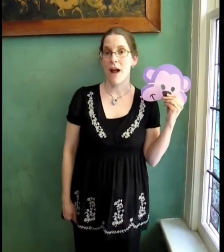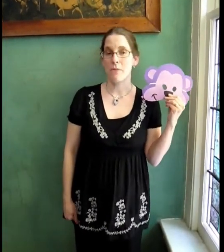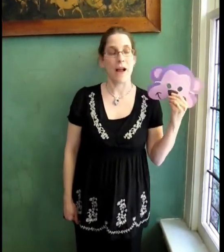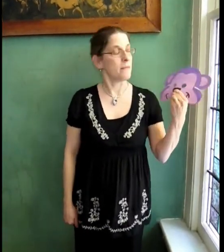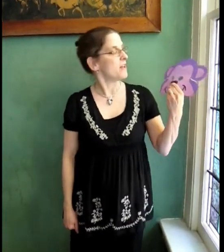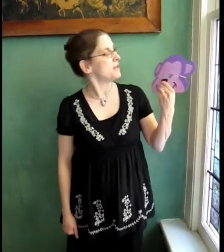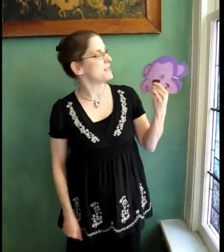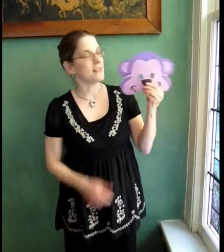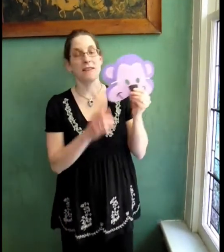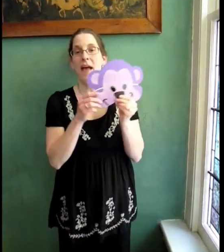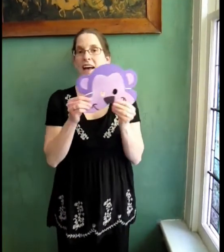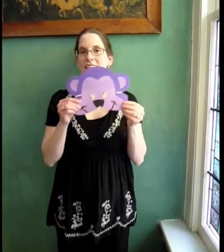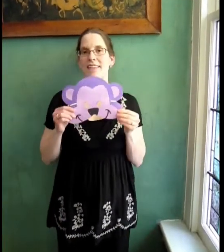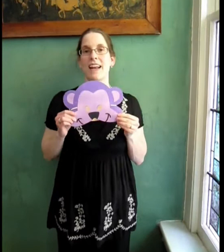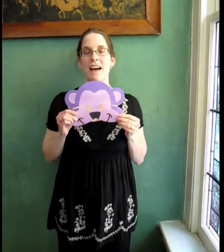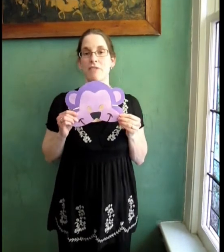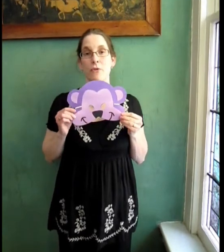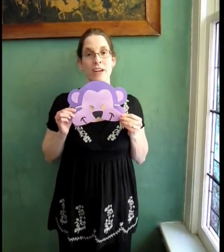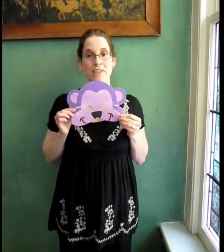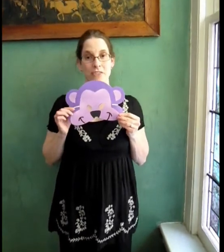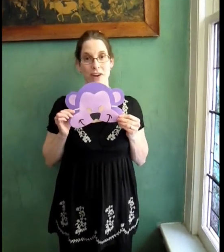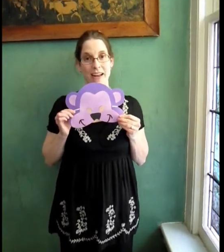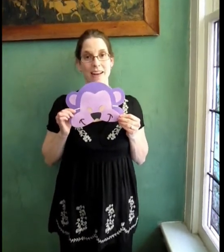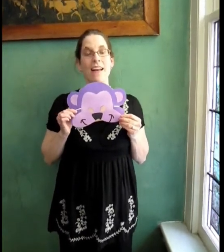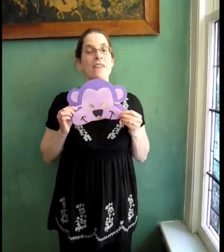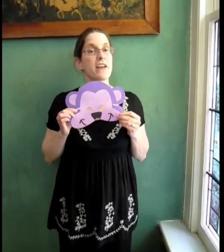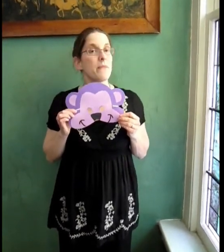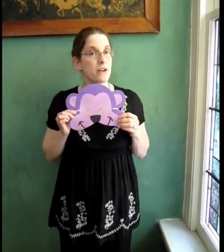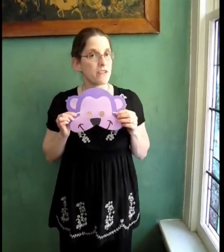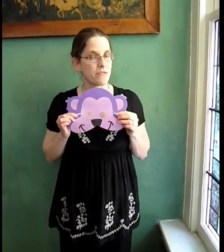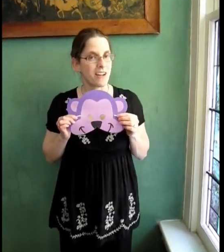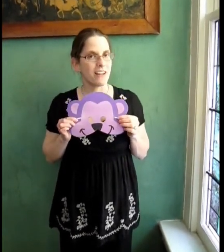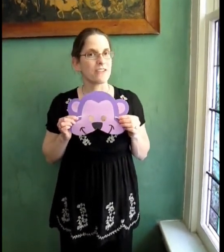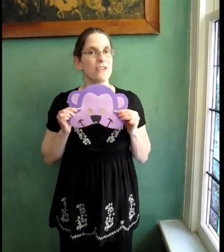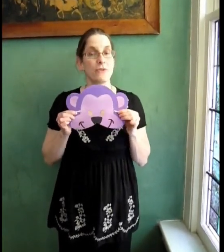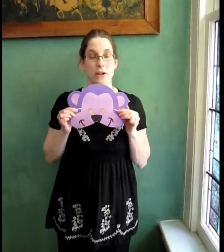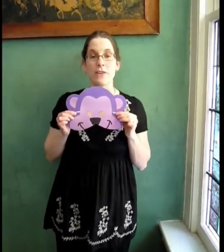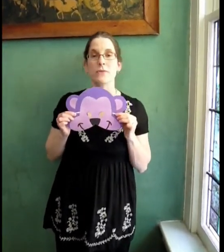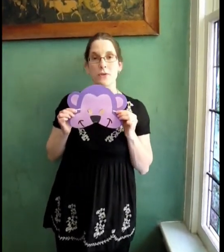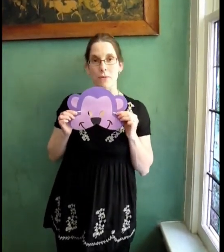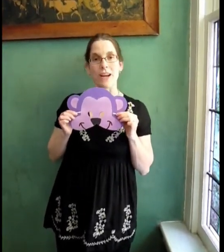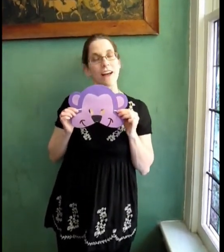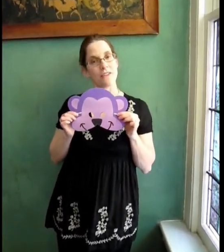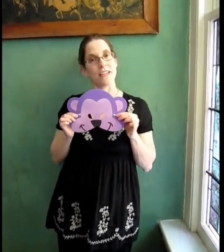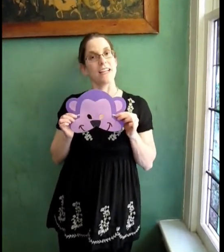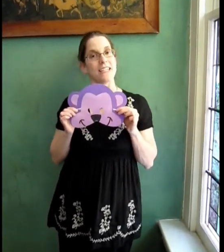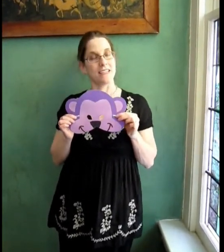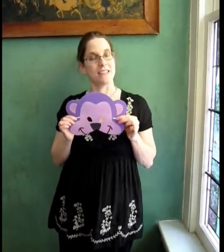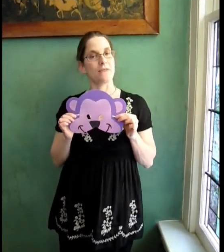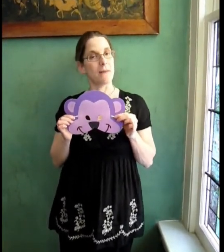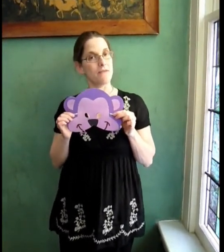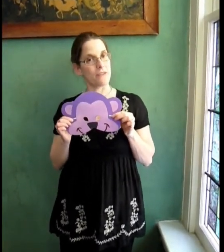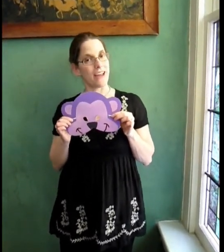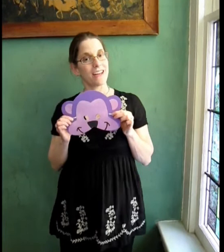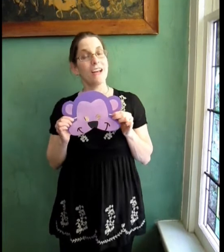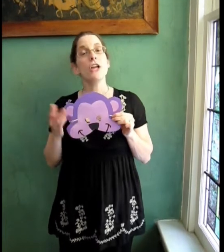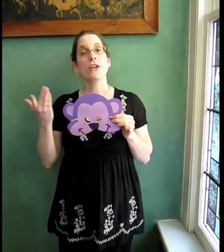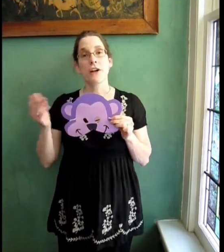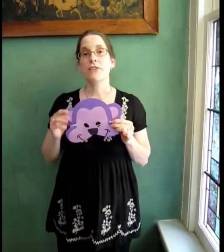prop rhyme using these masks that I got from Oriental Trading. They come in all different colors, so you can also incorporate color signs into this rhyme if you like. You can also